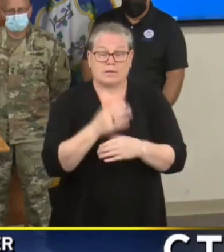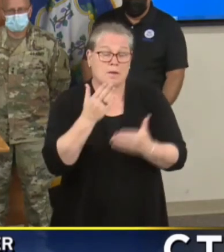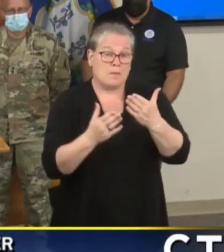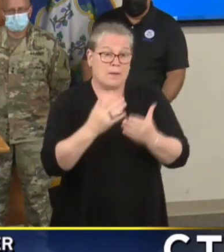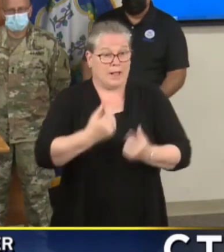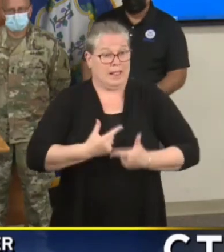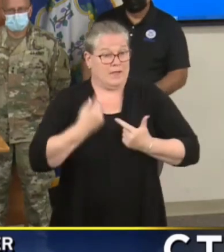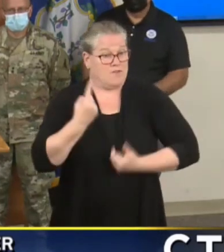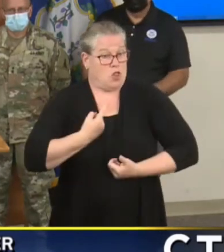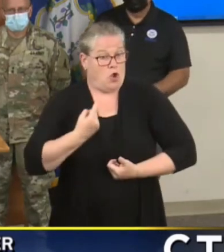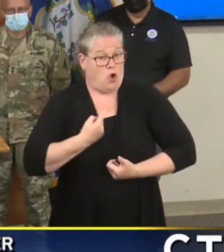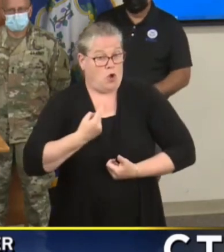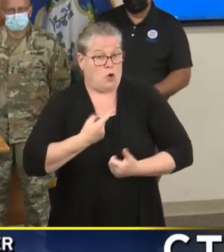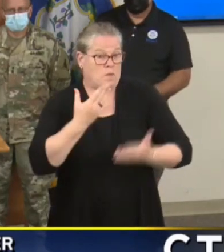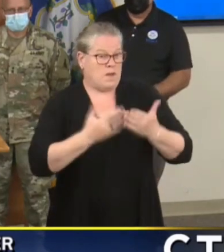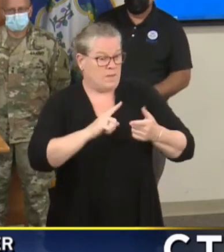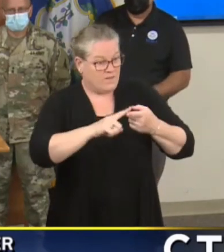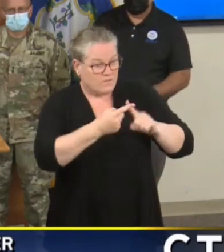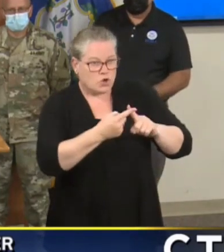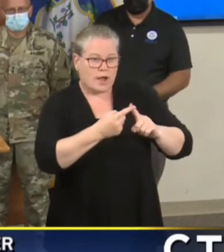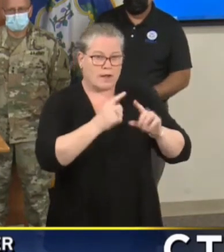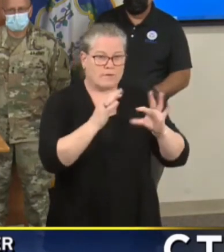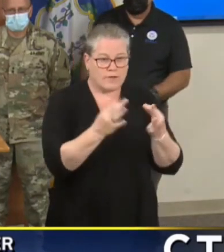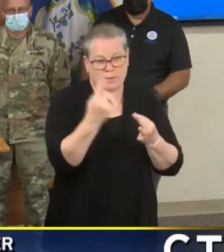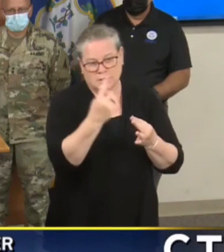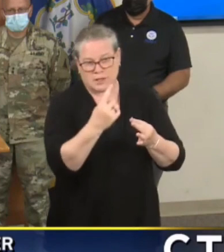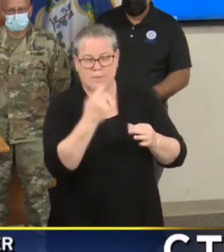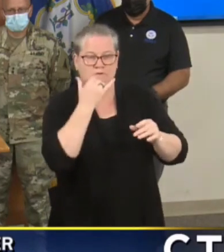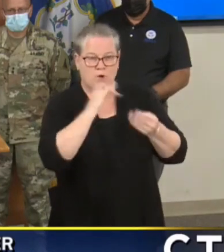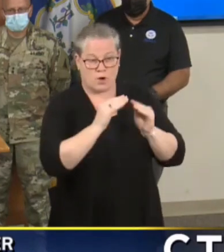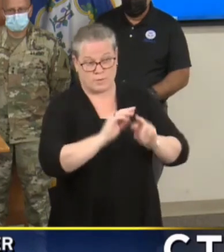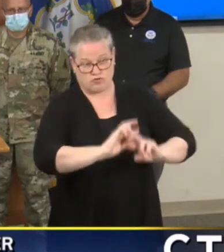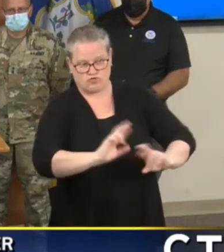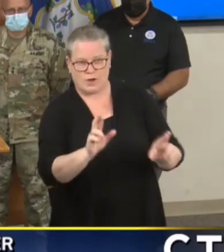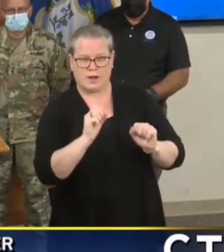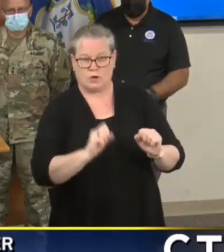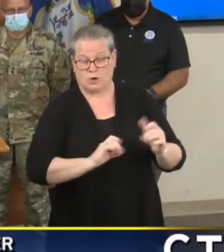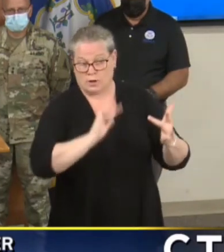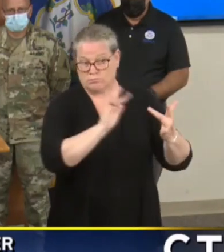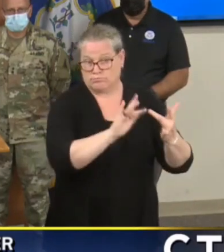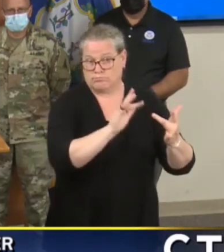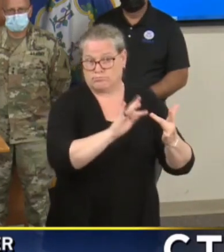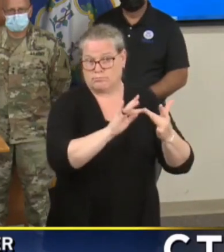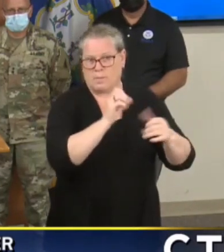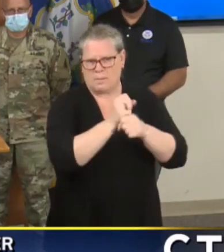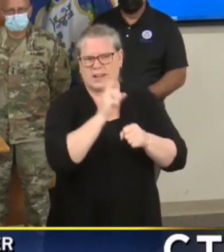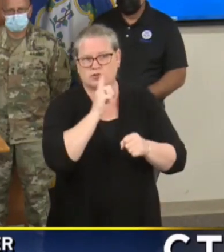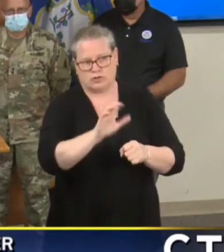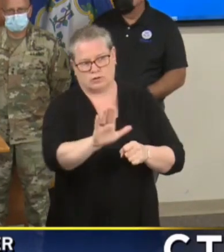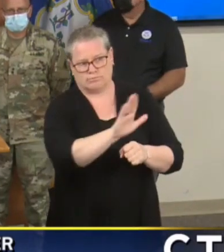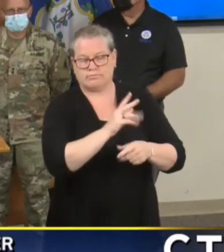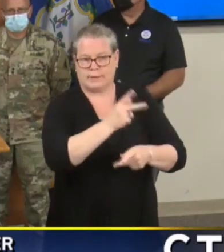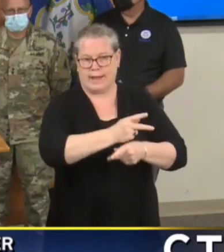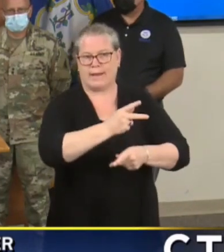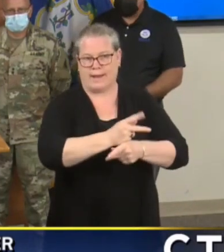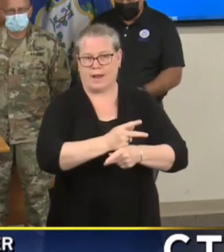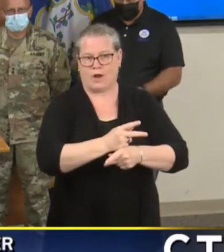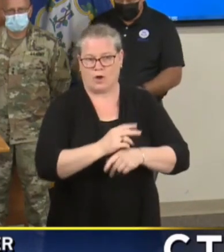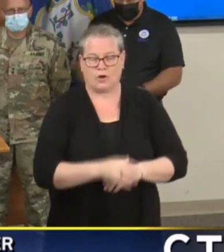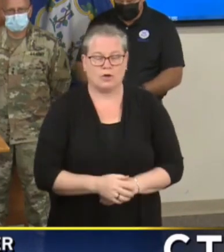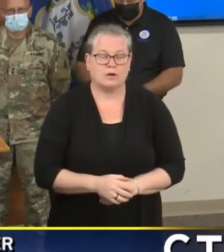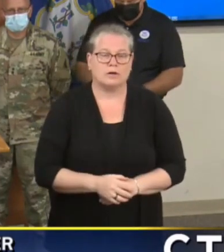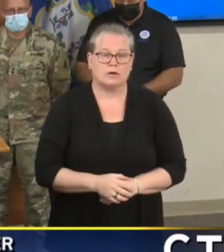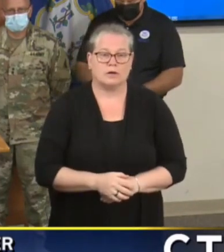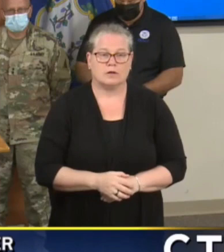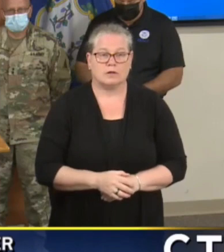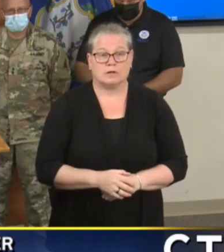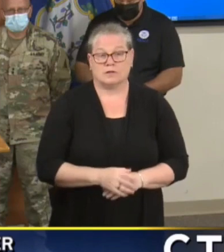alone and need a little extra assurance so you can reach out to them and care for them and make sure they're taken care of. But I can tell you here on behalf